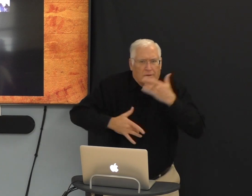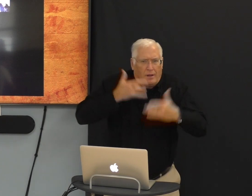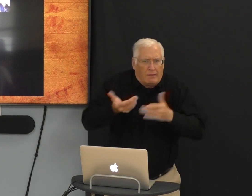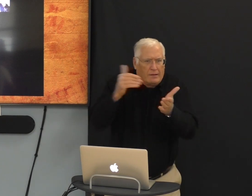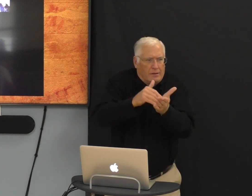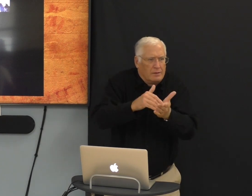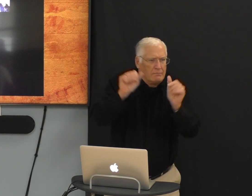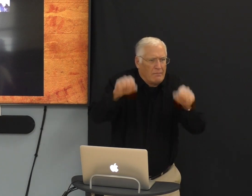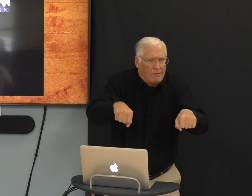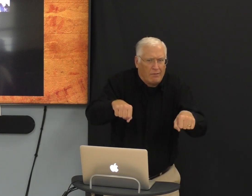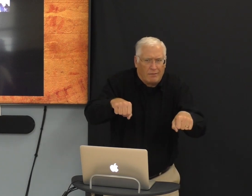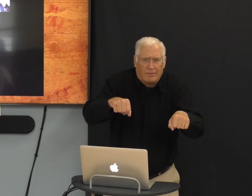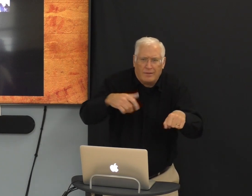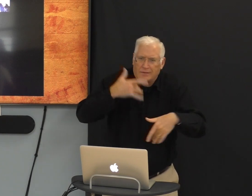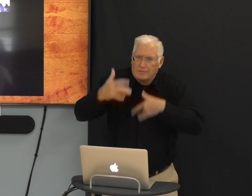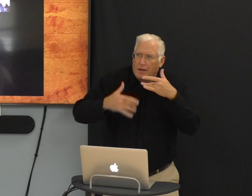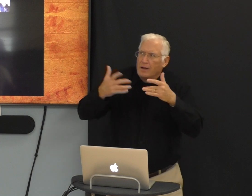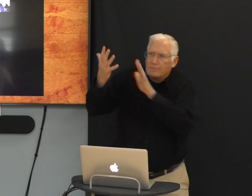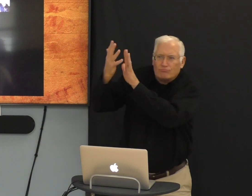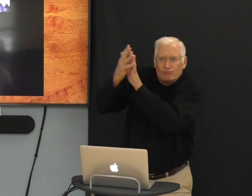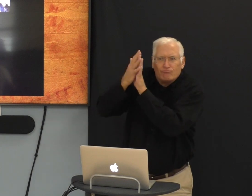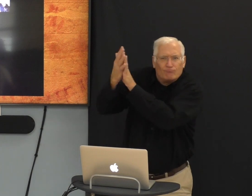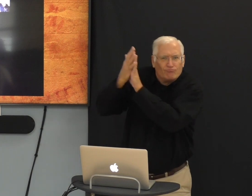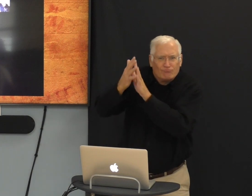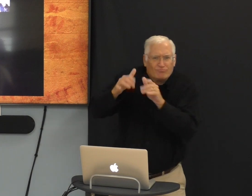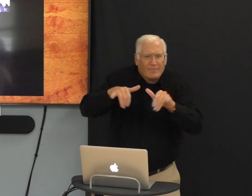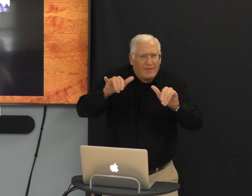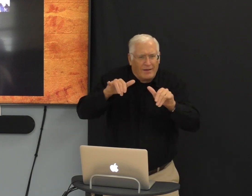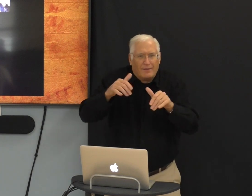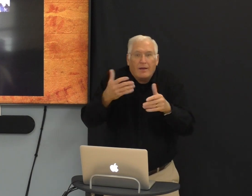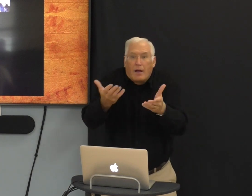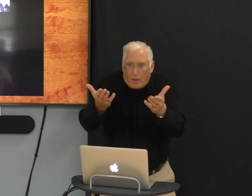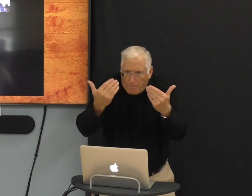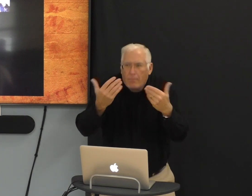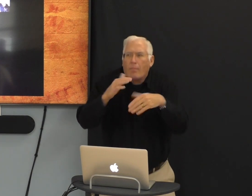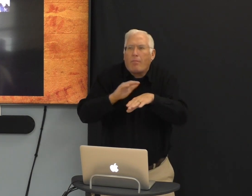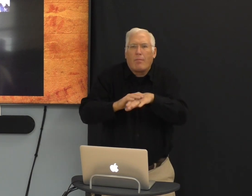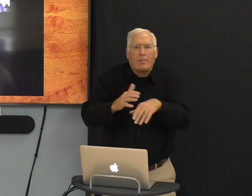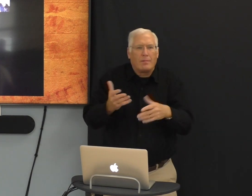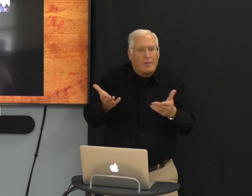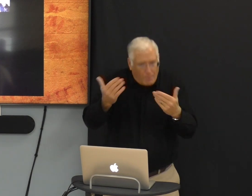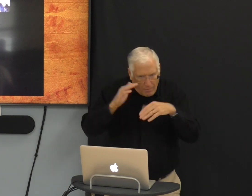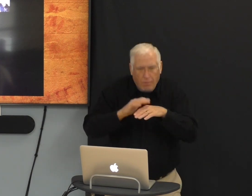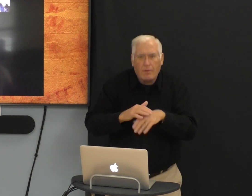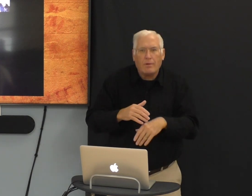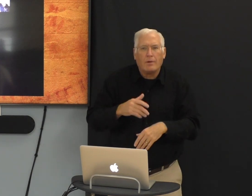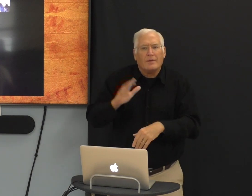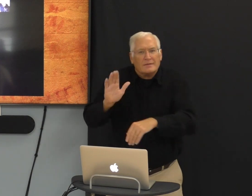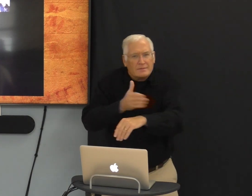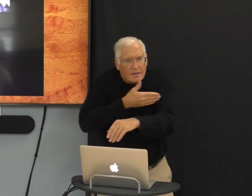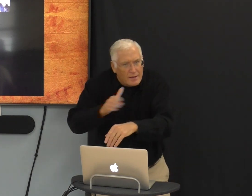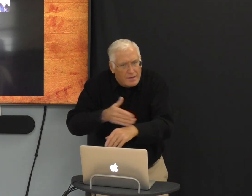Talk to him. You can get that excitement again. You can have that connection with him.